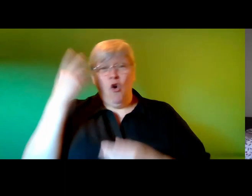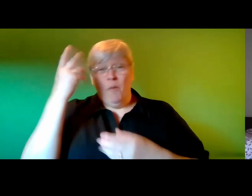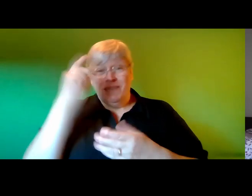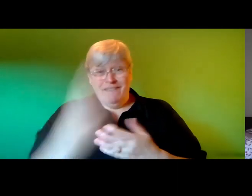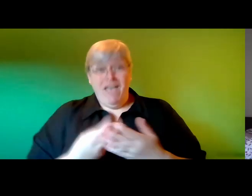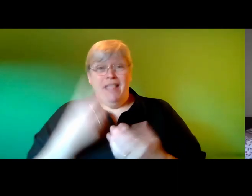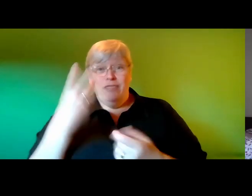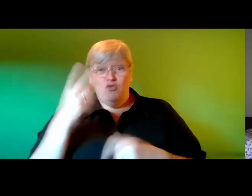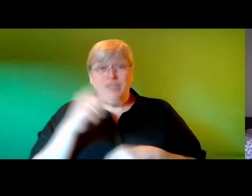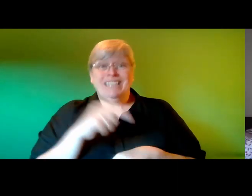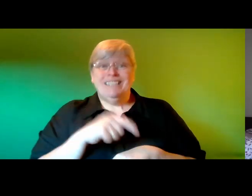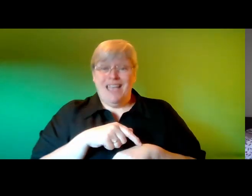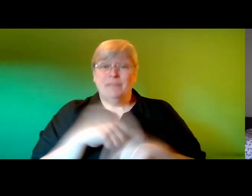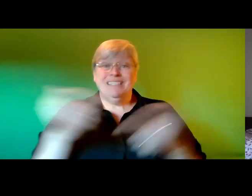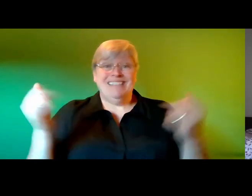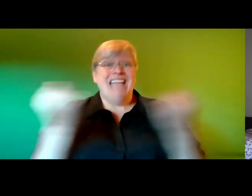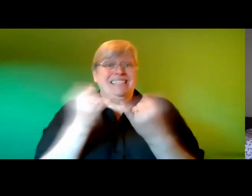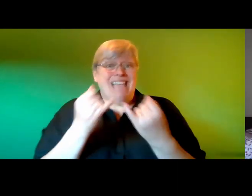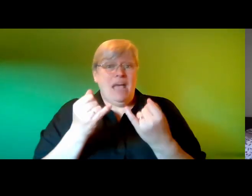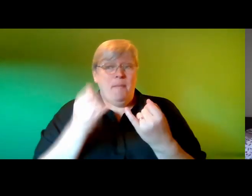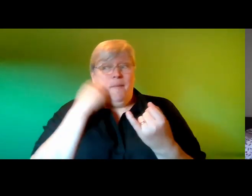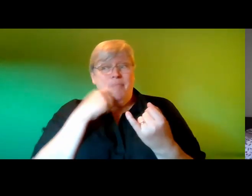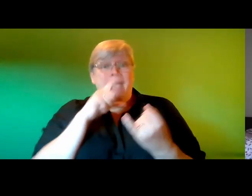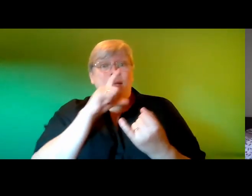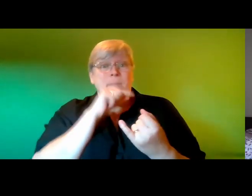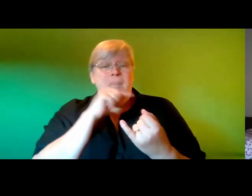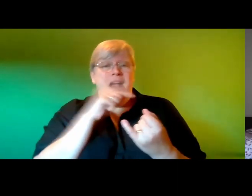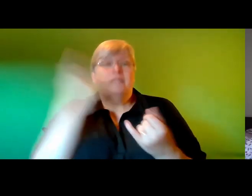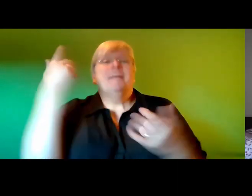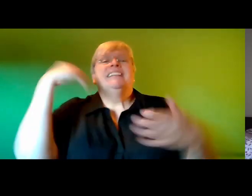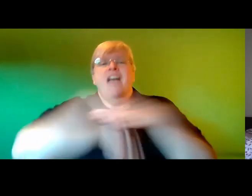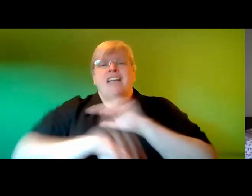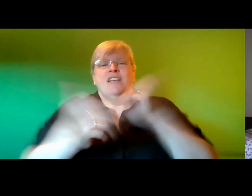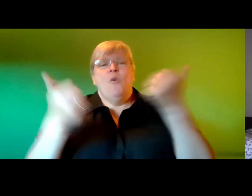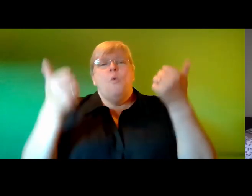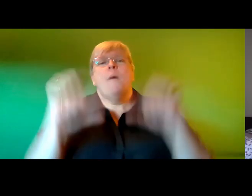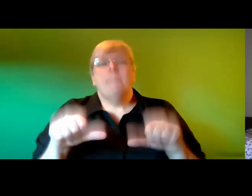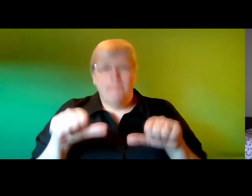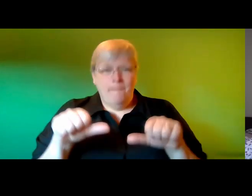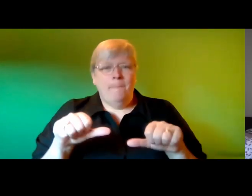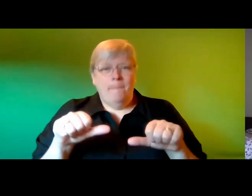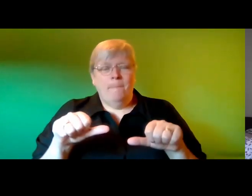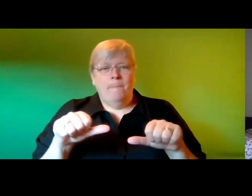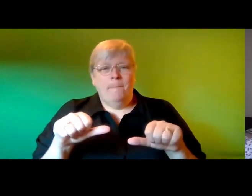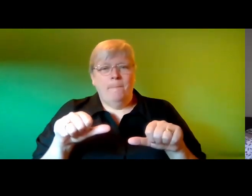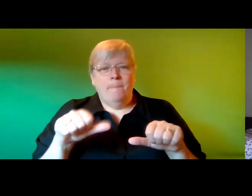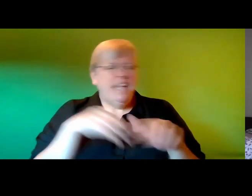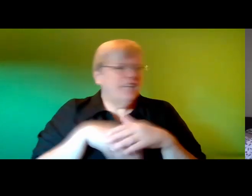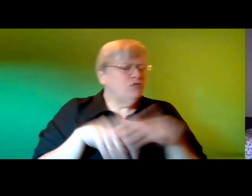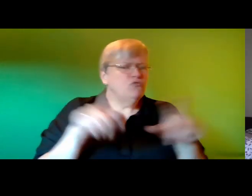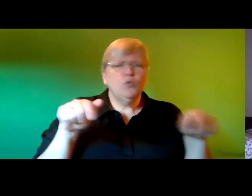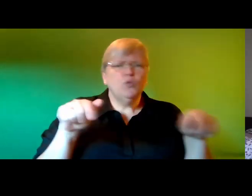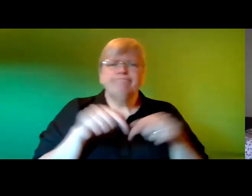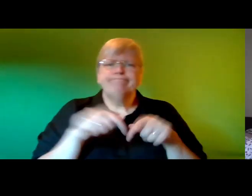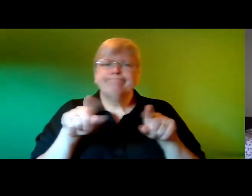times and being attacked by a black bird galahad made it inside the great wizard's tower the room he entered appeared to be a parlor